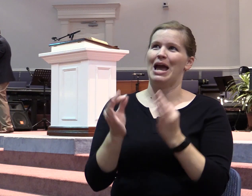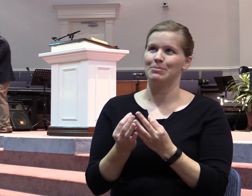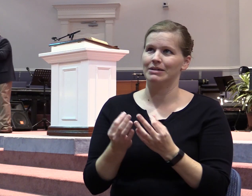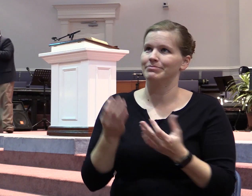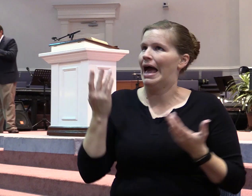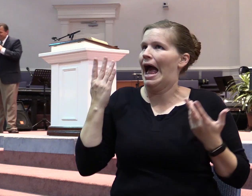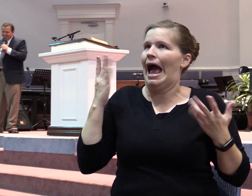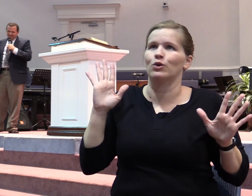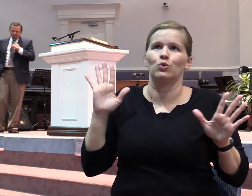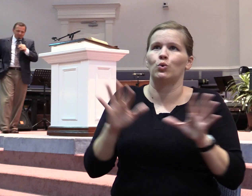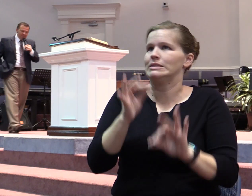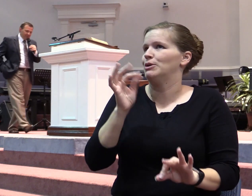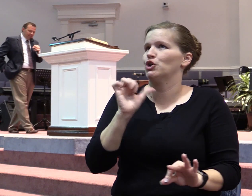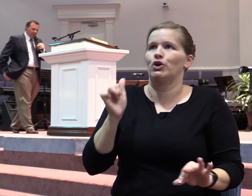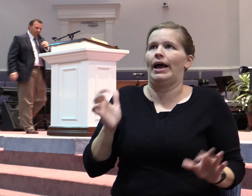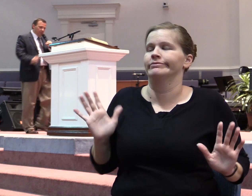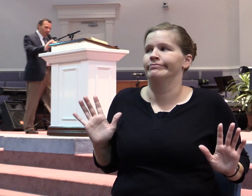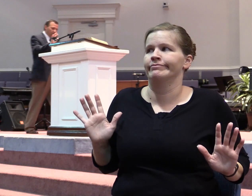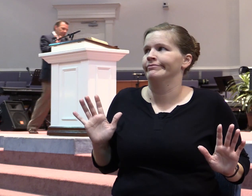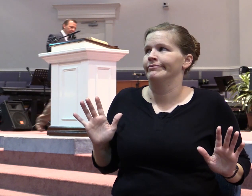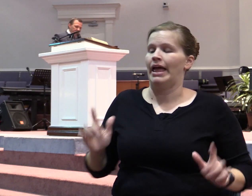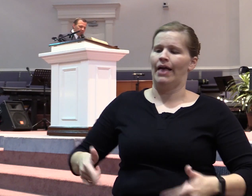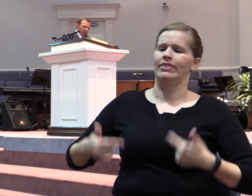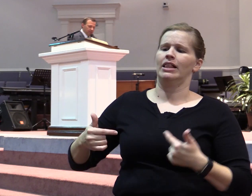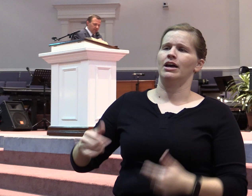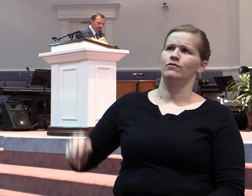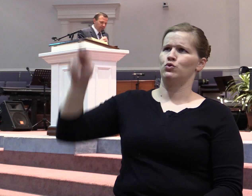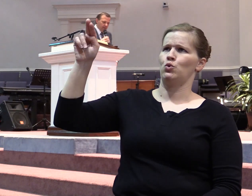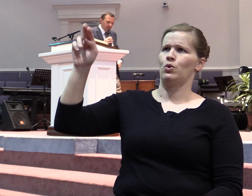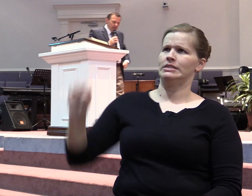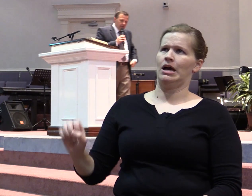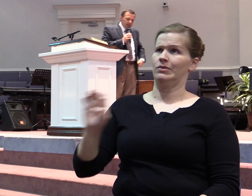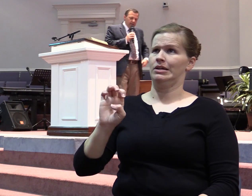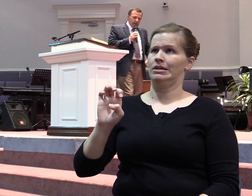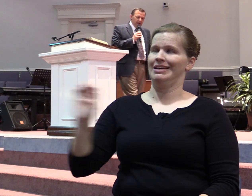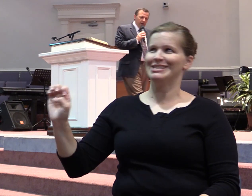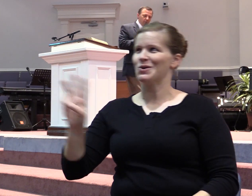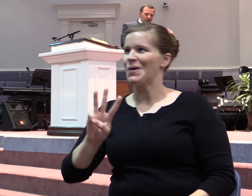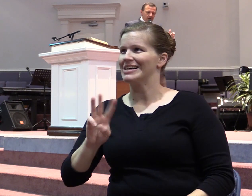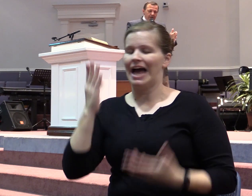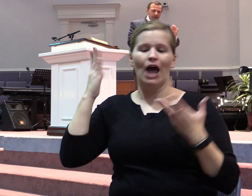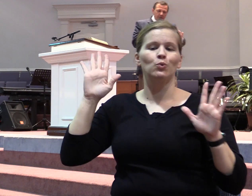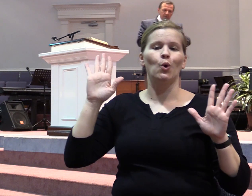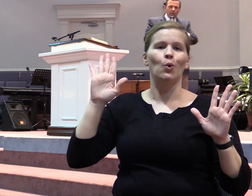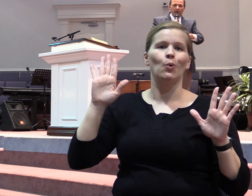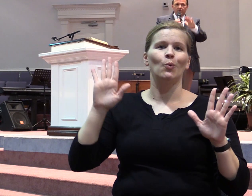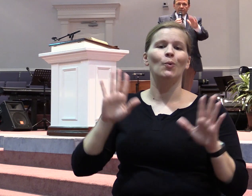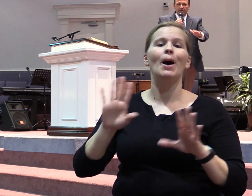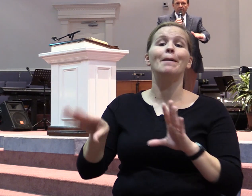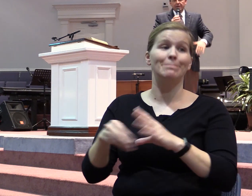that lived somewhere north, southeast, west there. And they were married. A husband and wife was married.